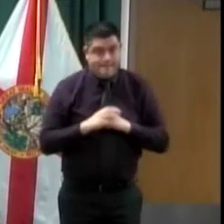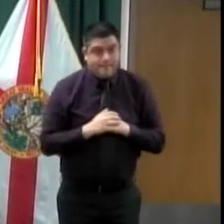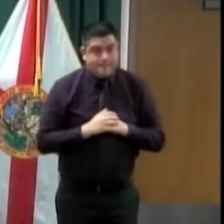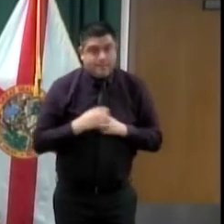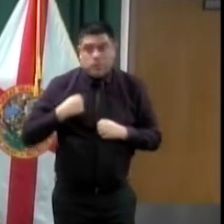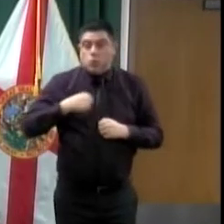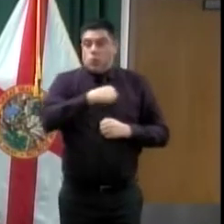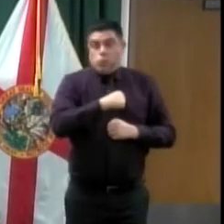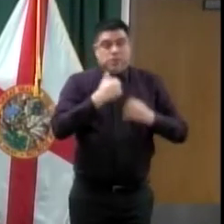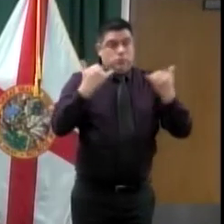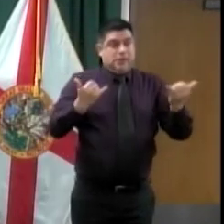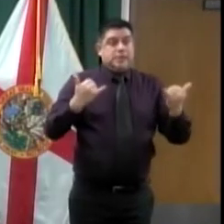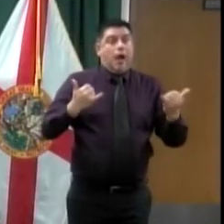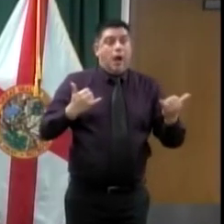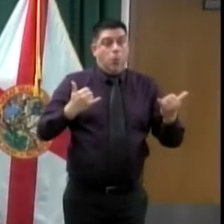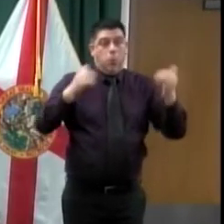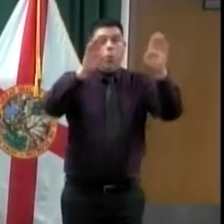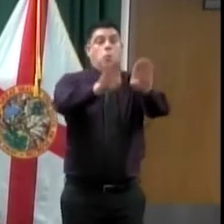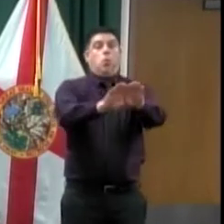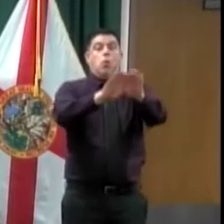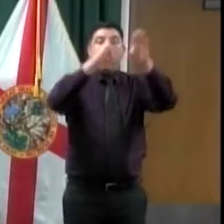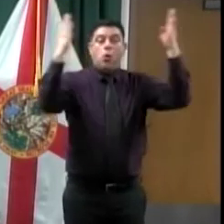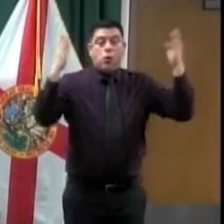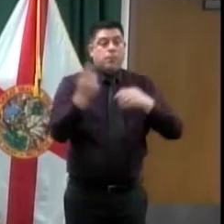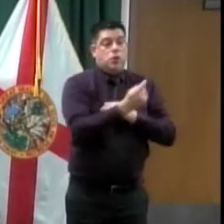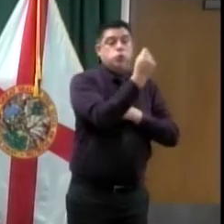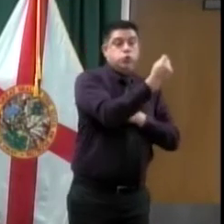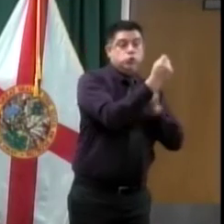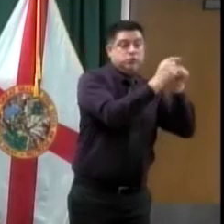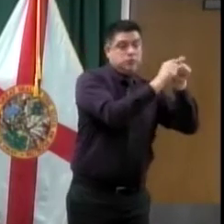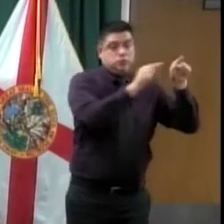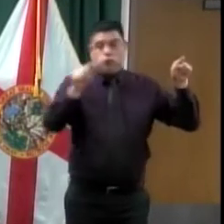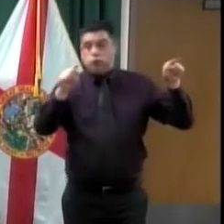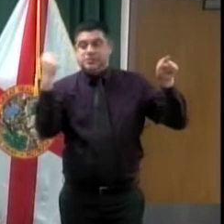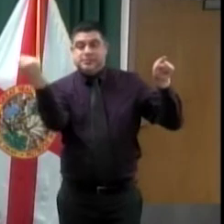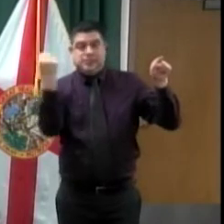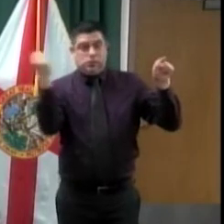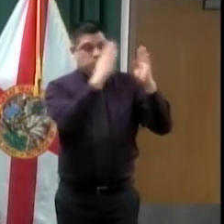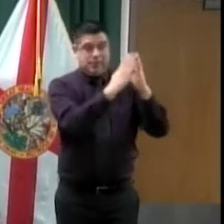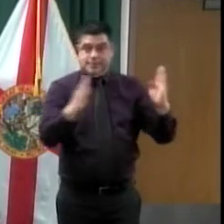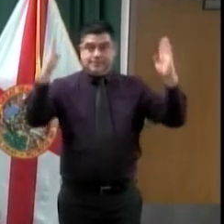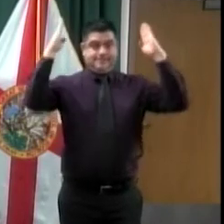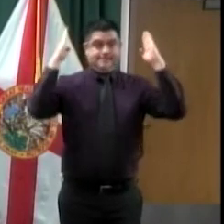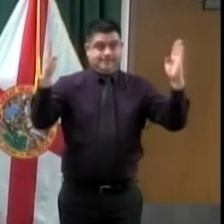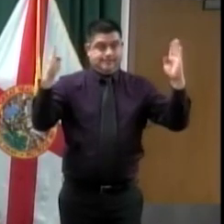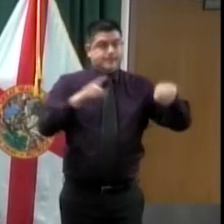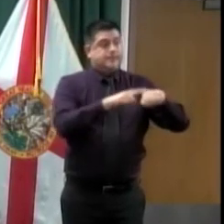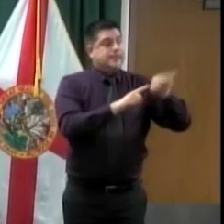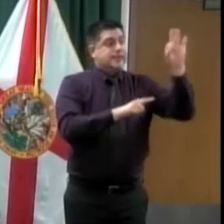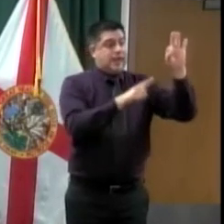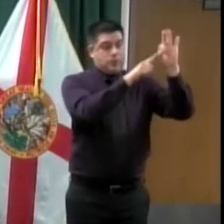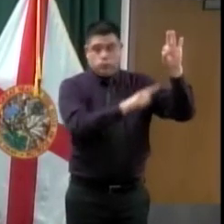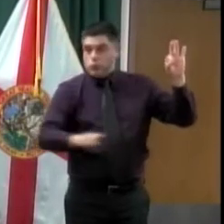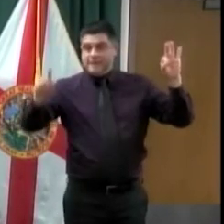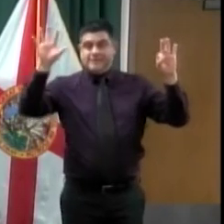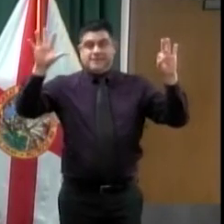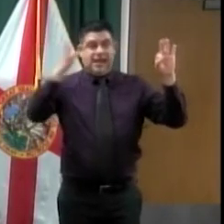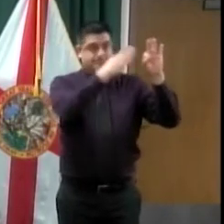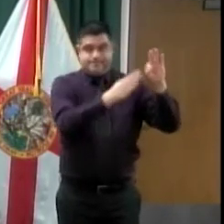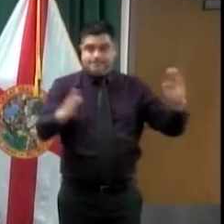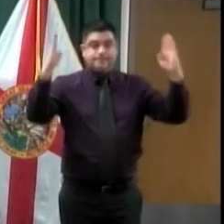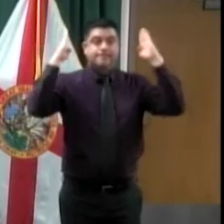If a client had a membership card before, they can use it right now. We're not looking at expiration dates. They can use a prior card without